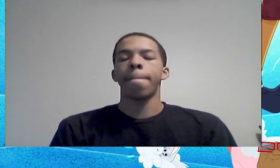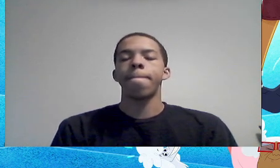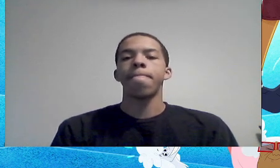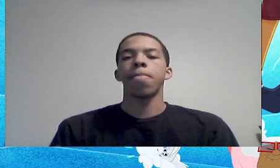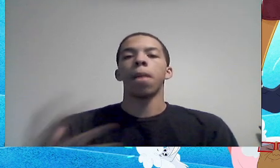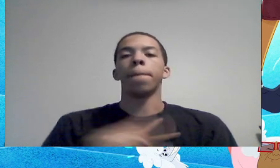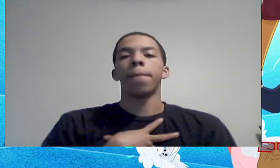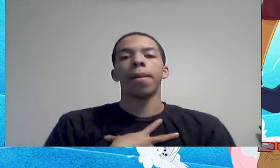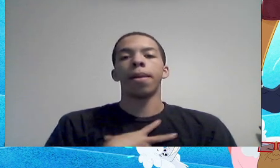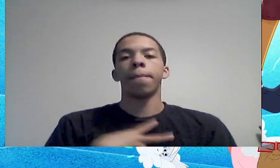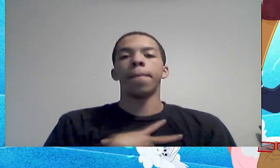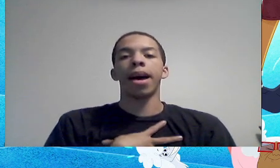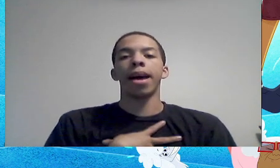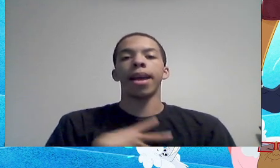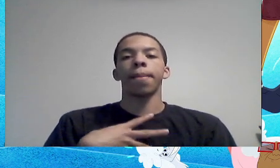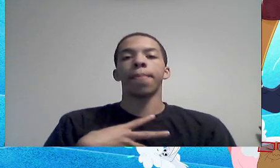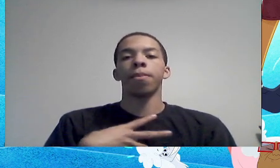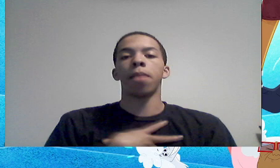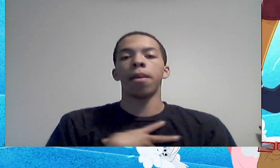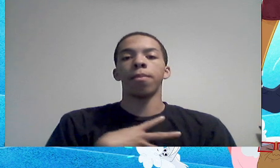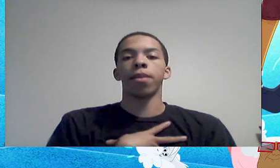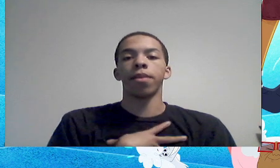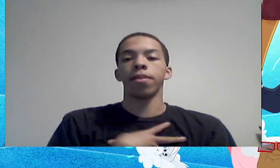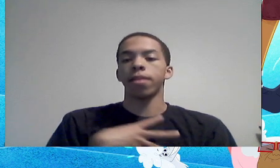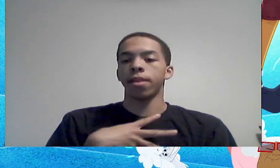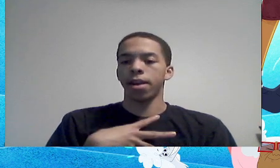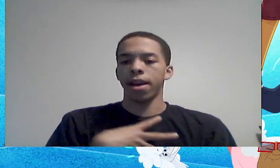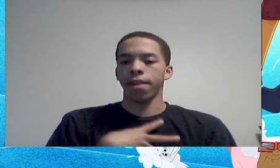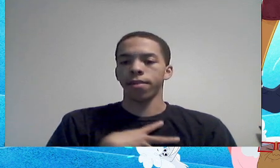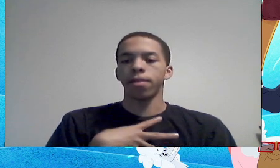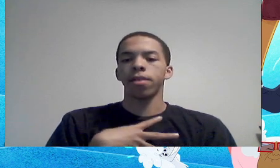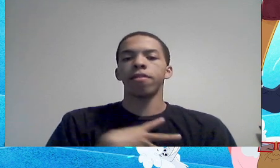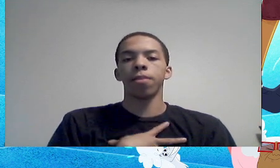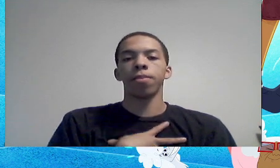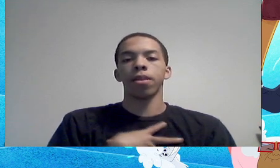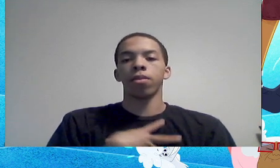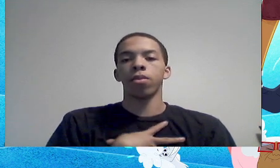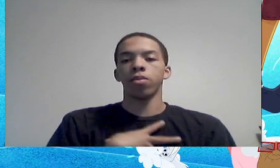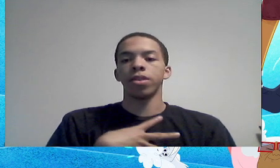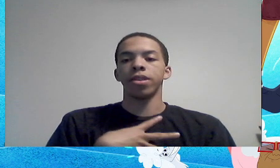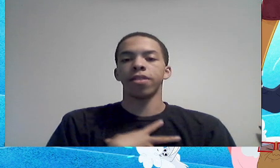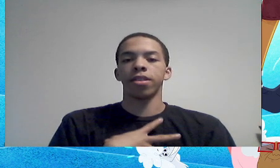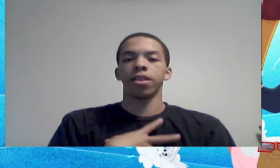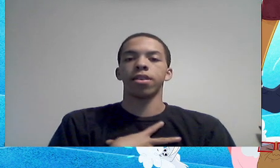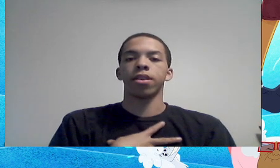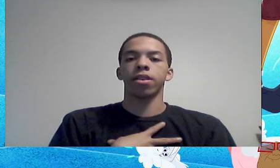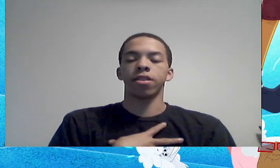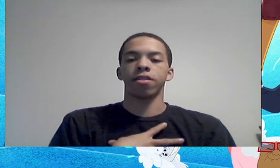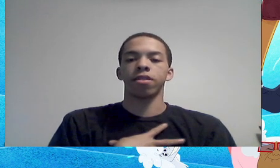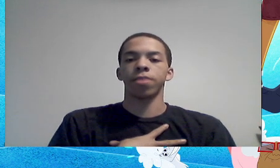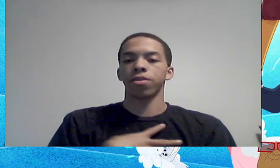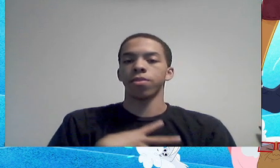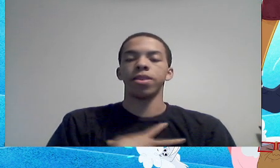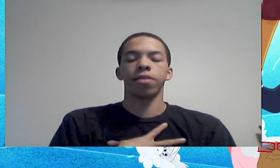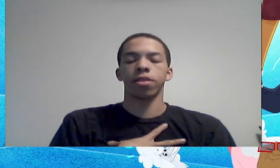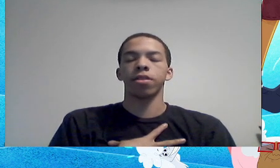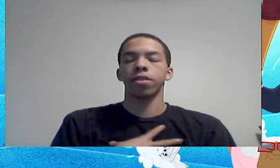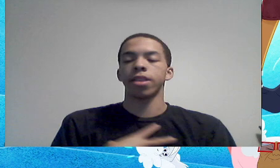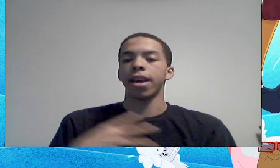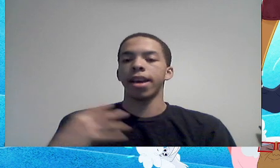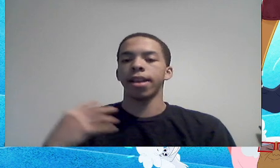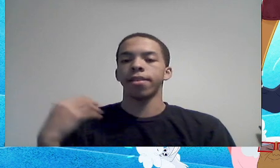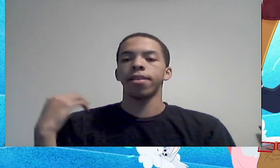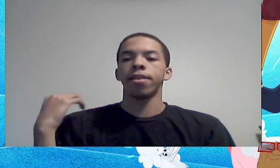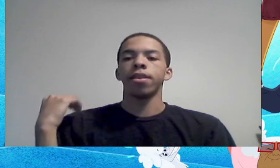my baby brother, I have a sibling who is on the autistic spectrum, he's